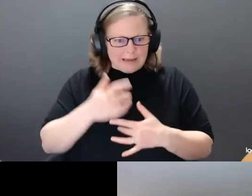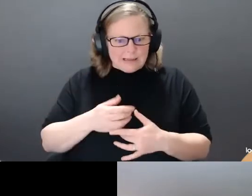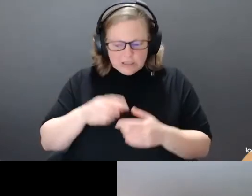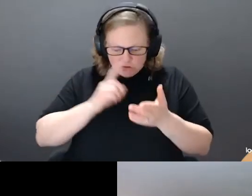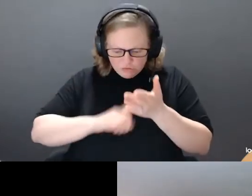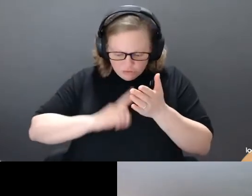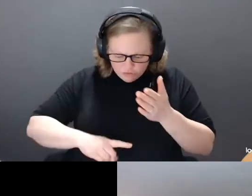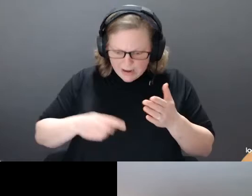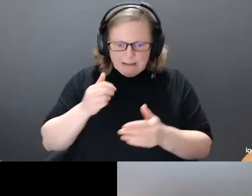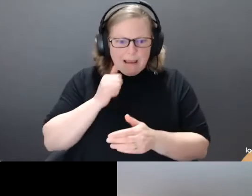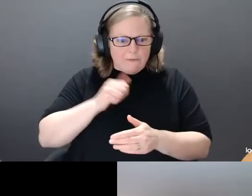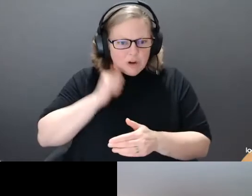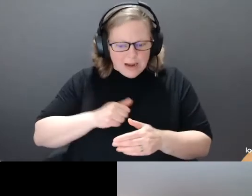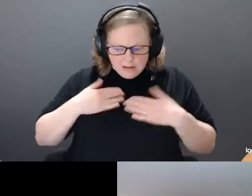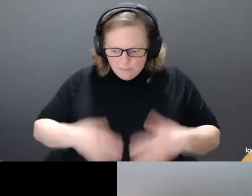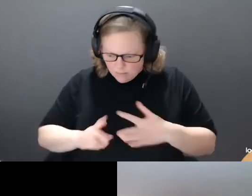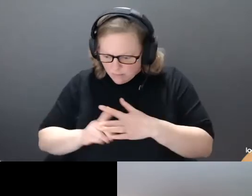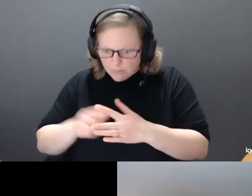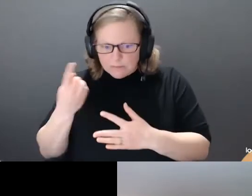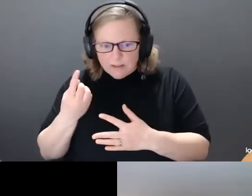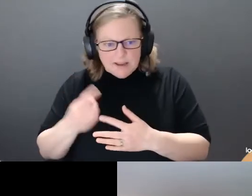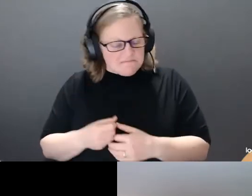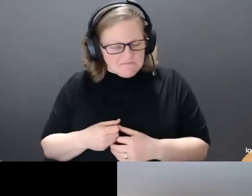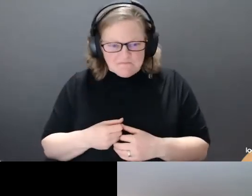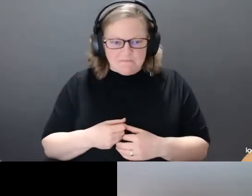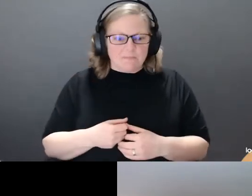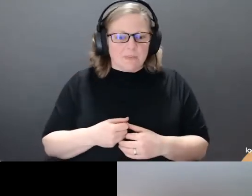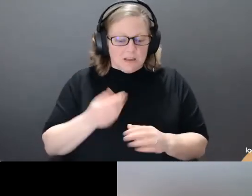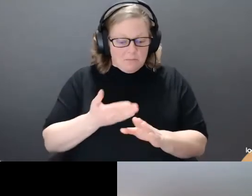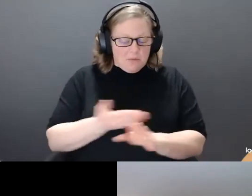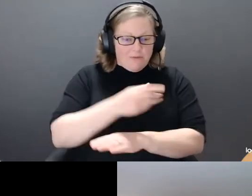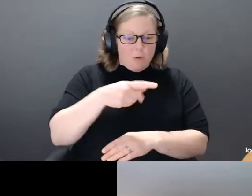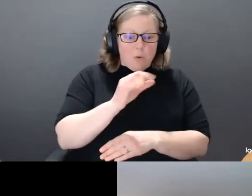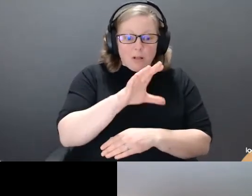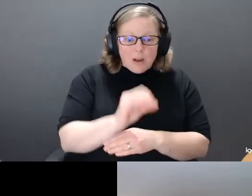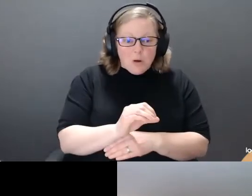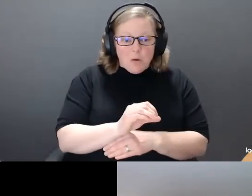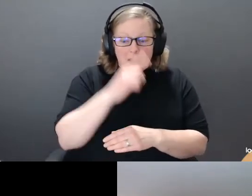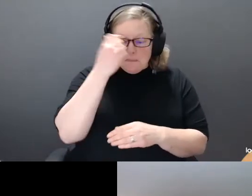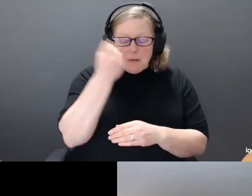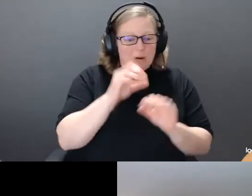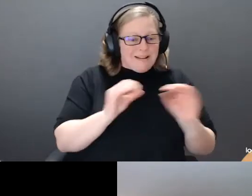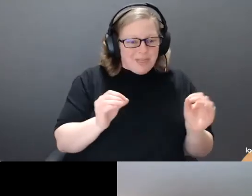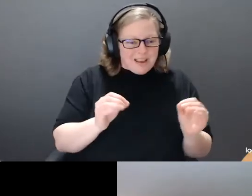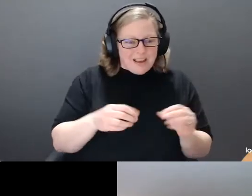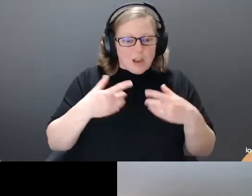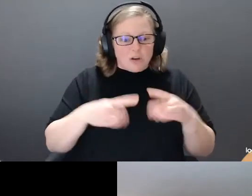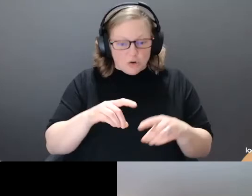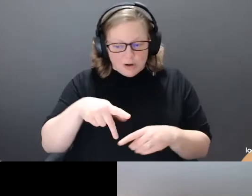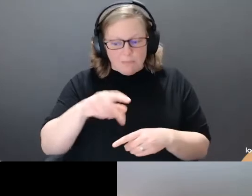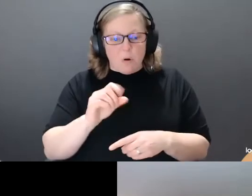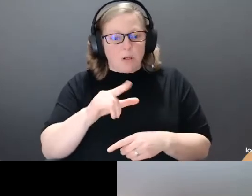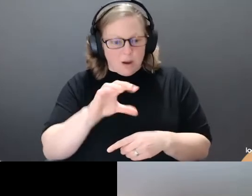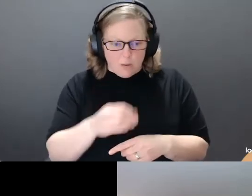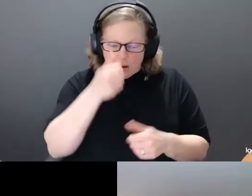Polio divided my life. Pre-polio with no memory and post-polio with memory. A few vague hospital memories